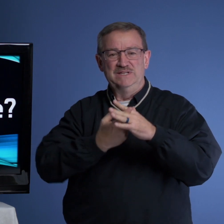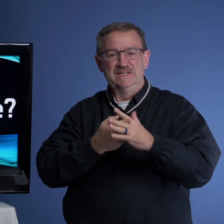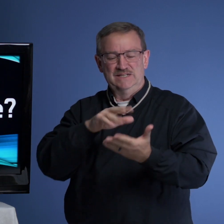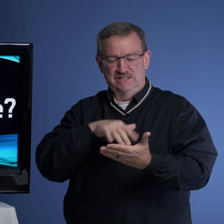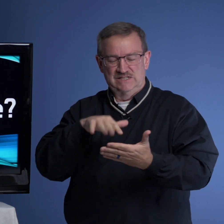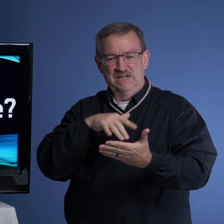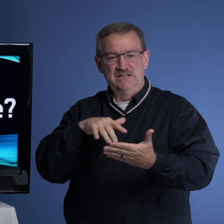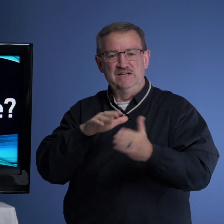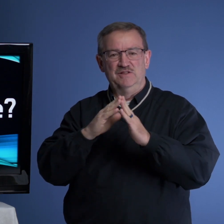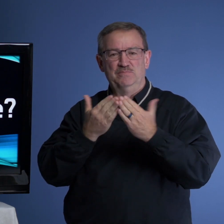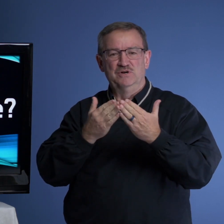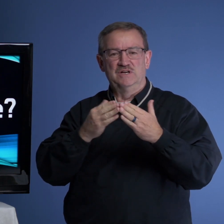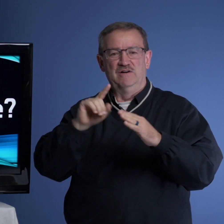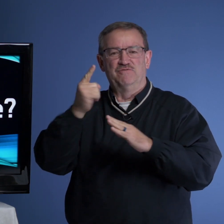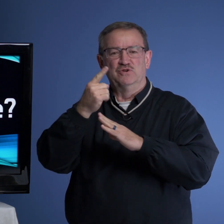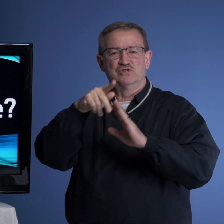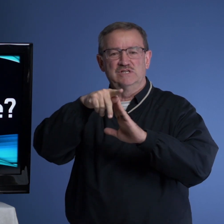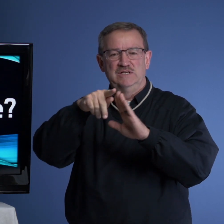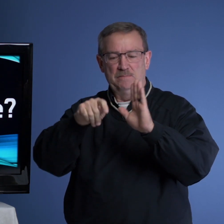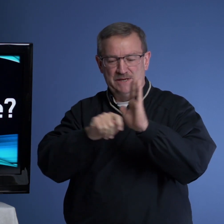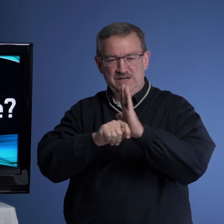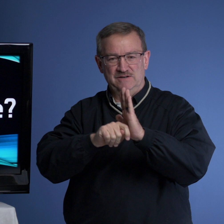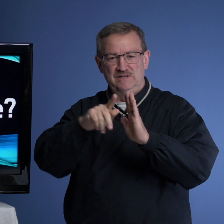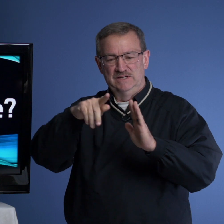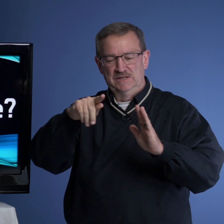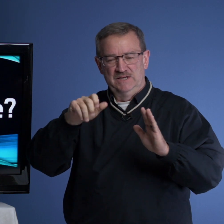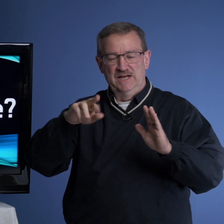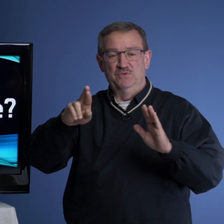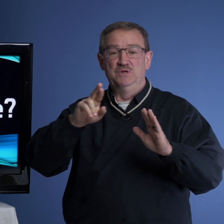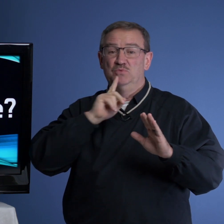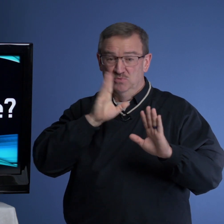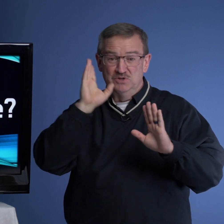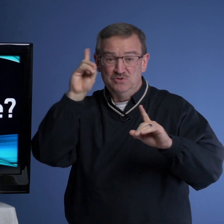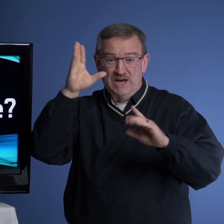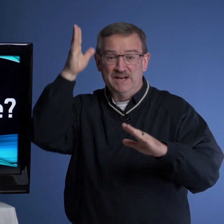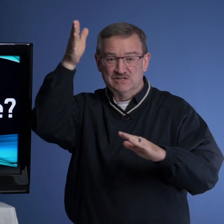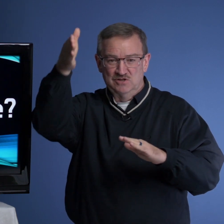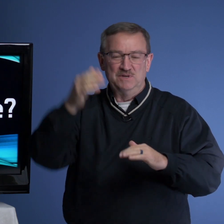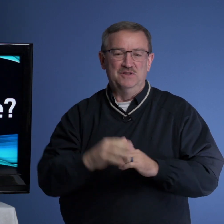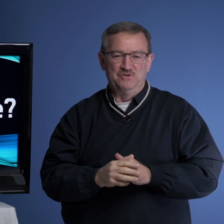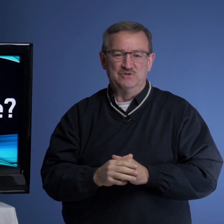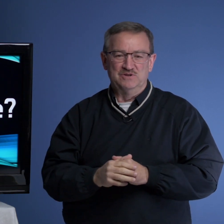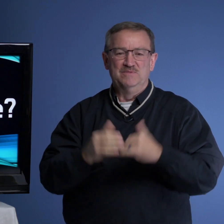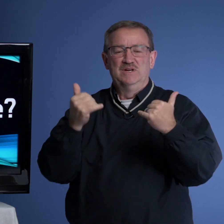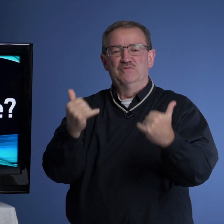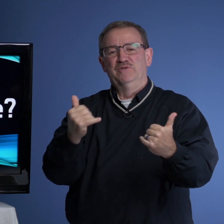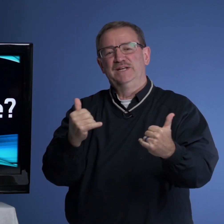begin a study in the book of 1 Peter, and we will do that. It's going to be in the future. For right